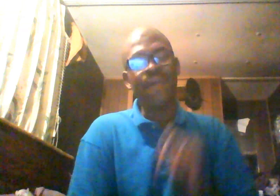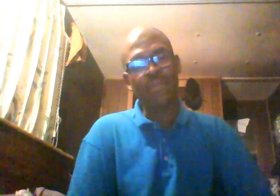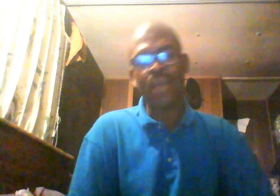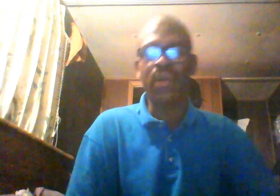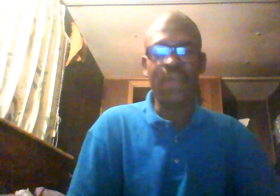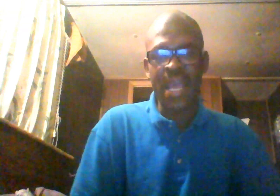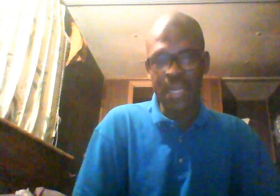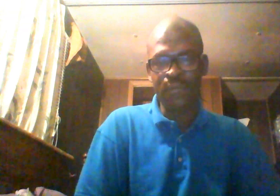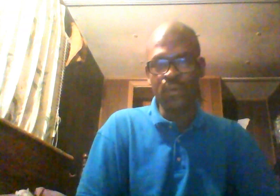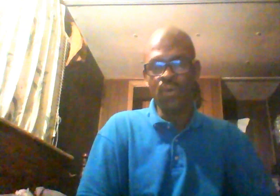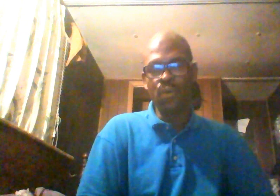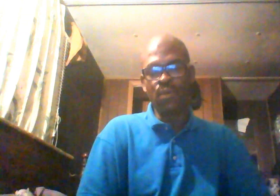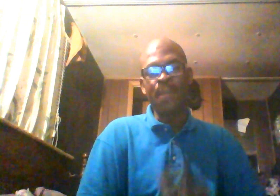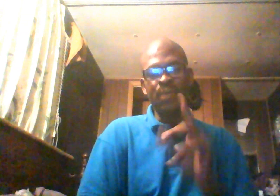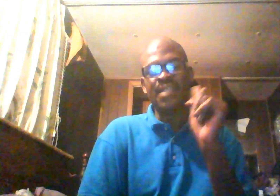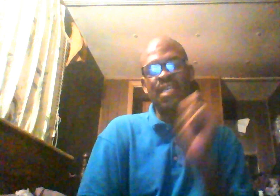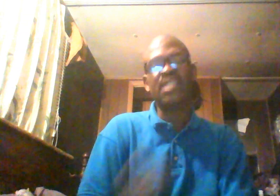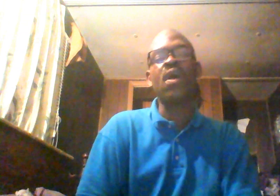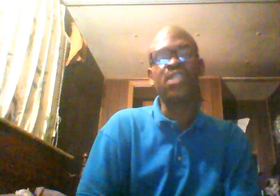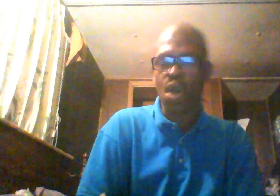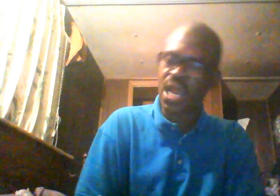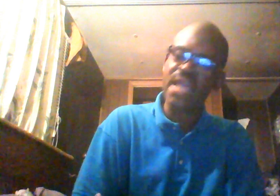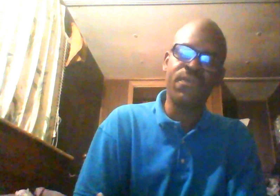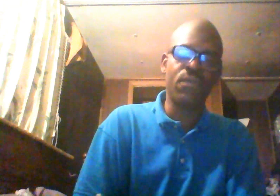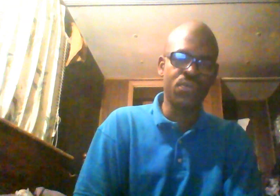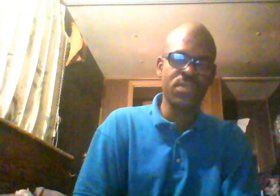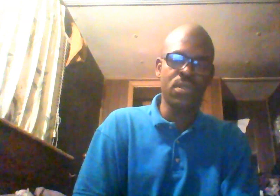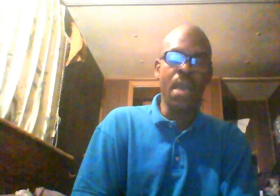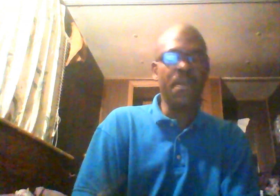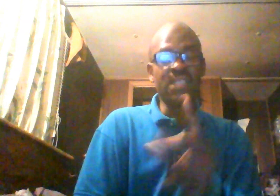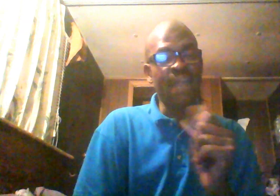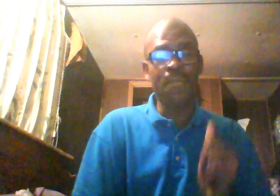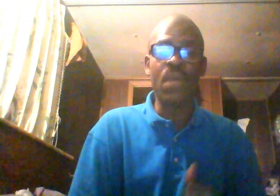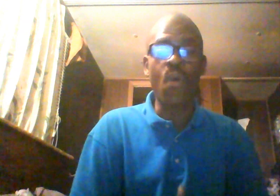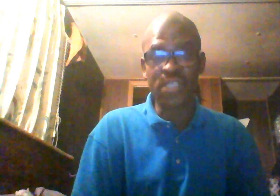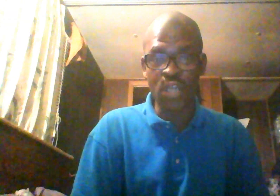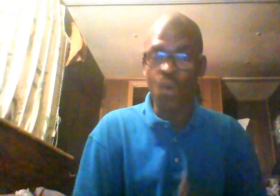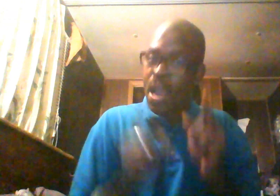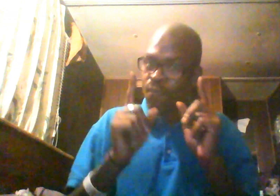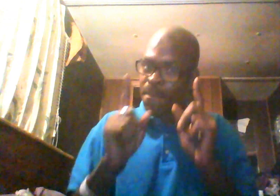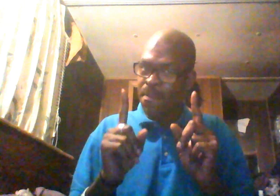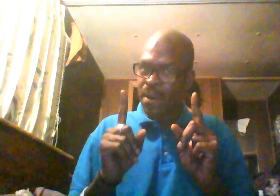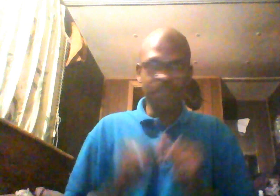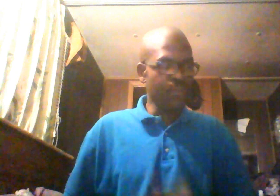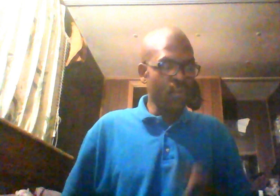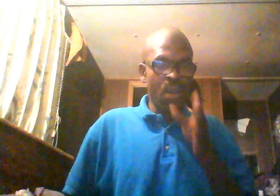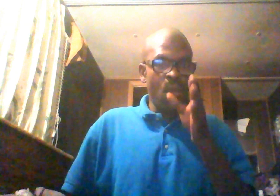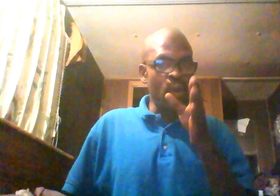after Michael gave her that interview that put that Sasquatch in all our living rooms. Because everybody wanted to know. Remember, when